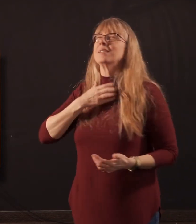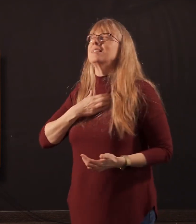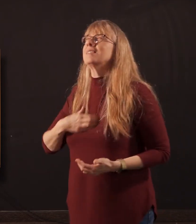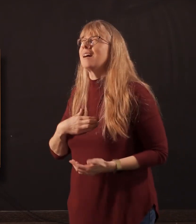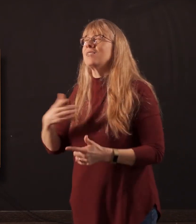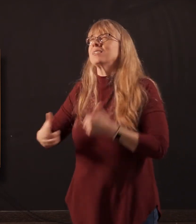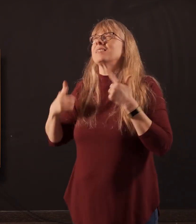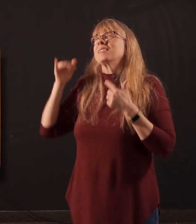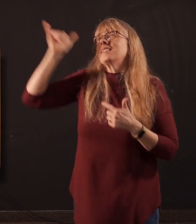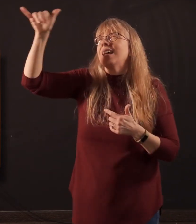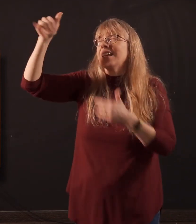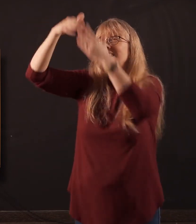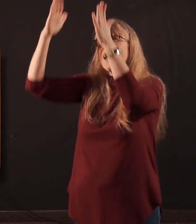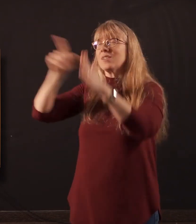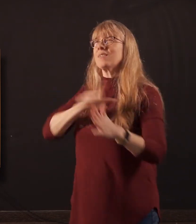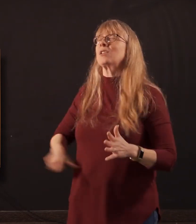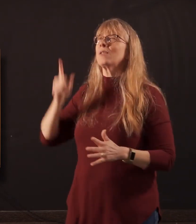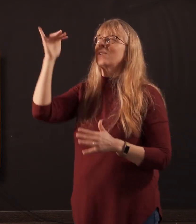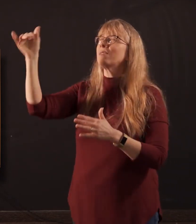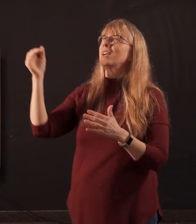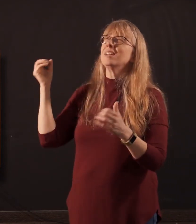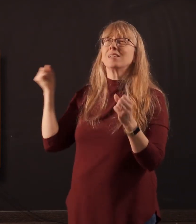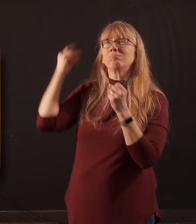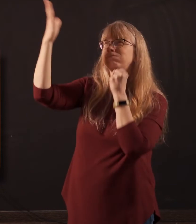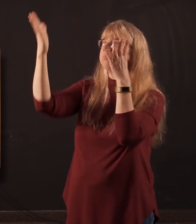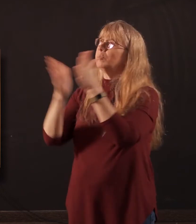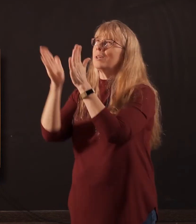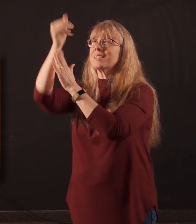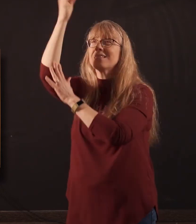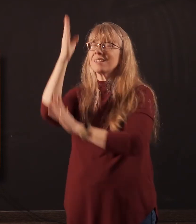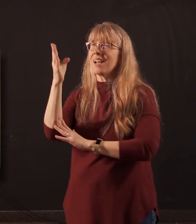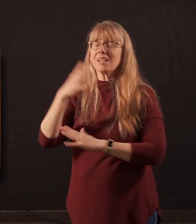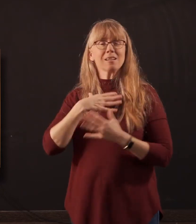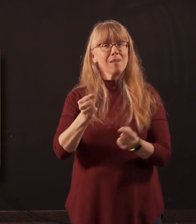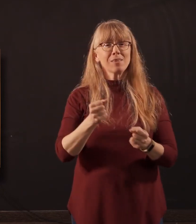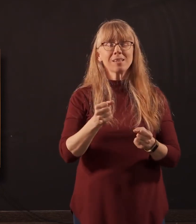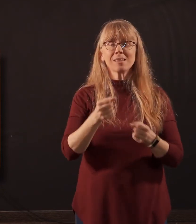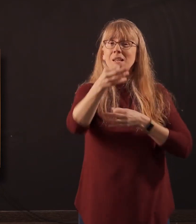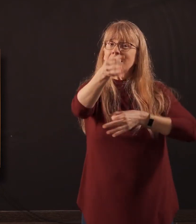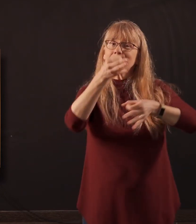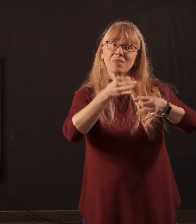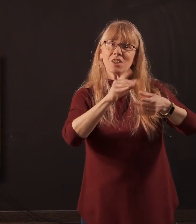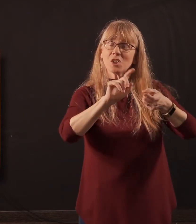house of the Lord forever and to sing praises to God. Confidence doesn't change your place, it changes your gaze.